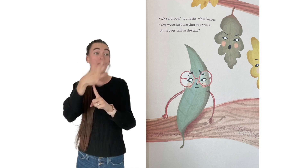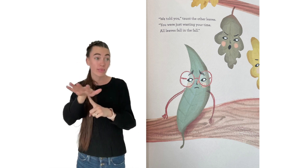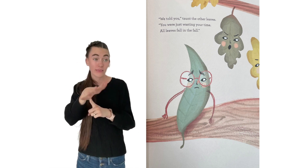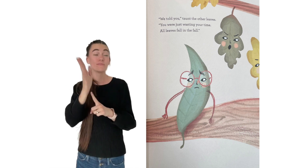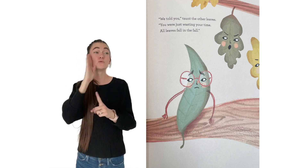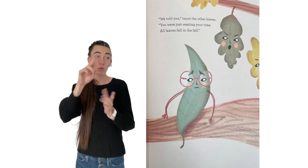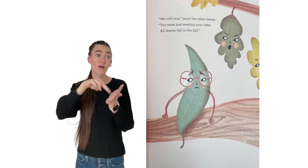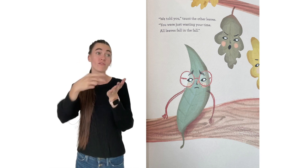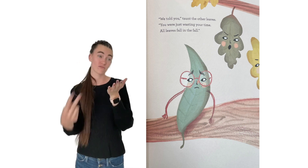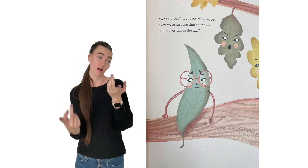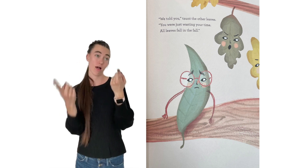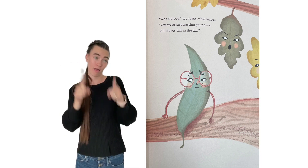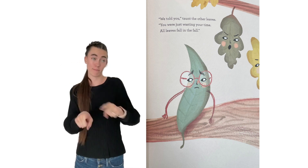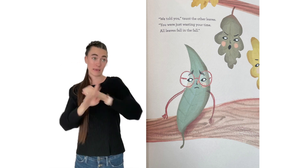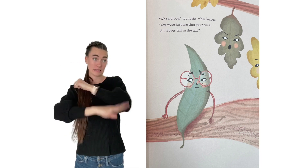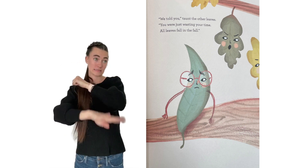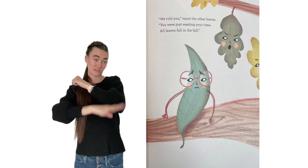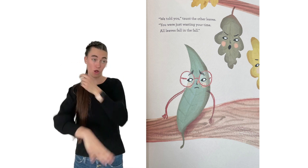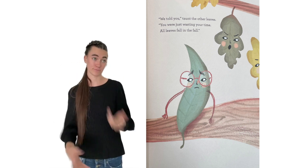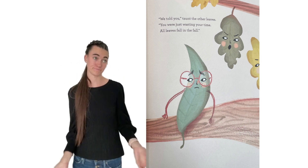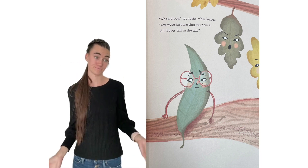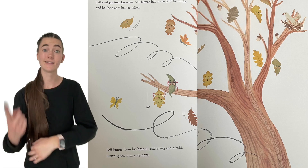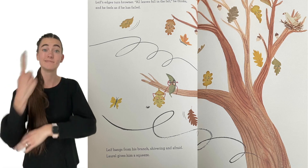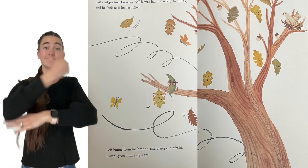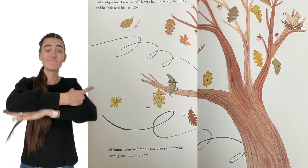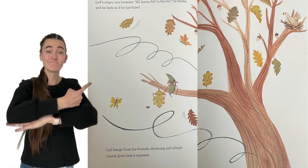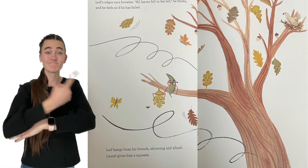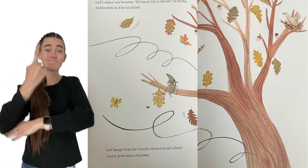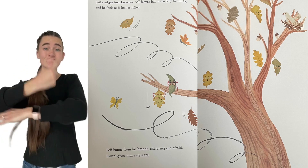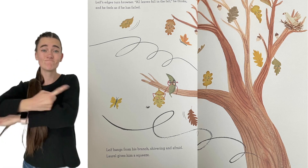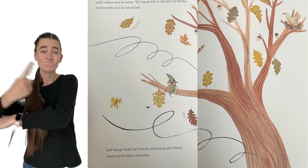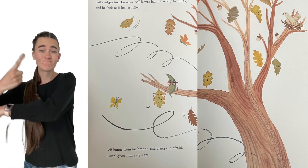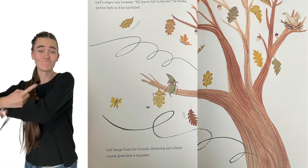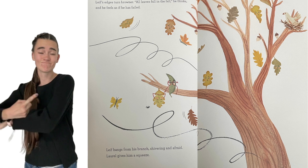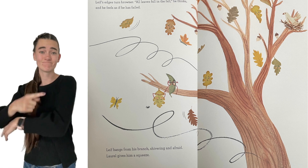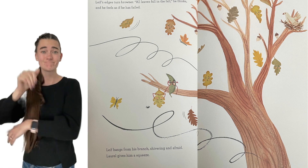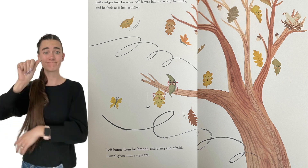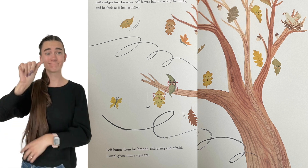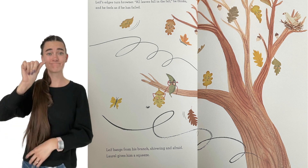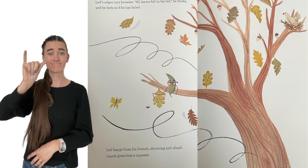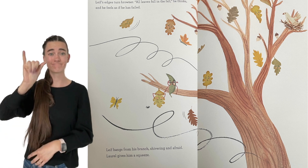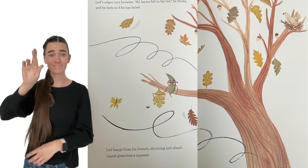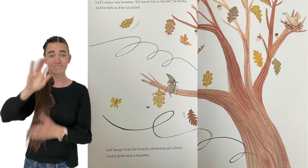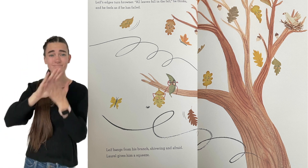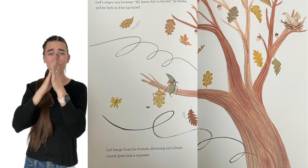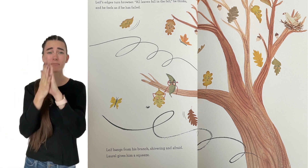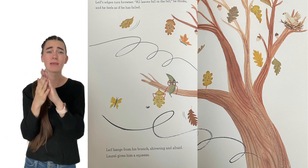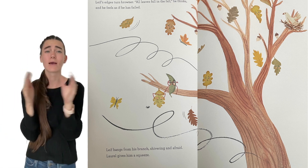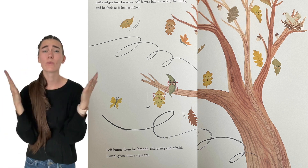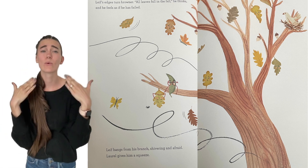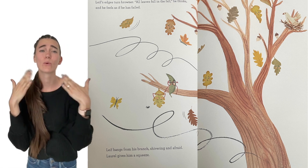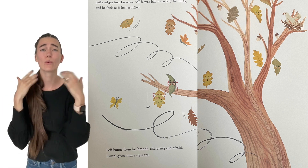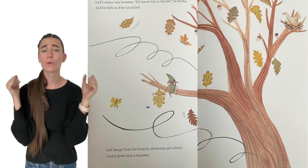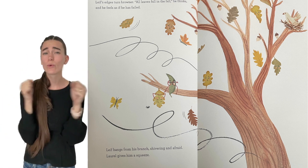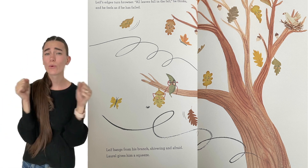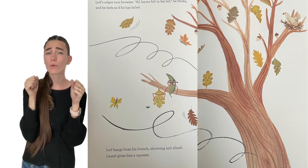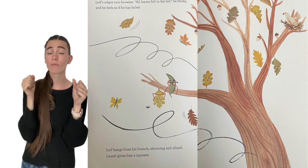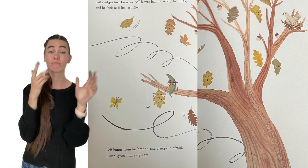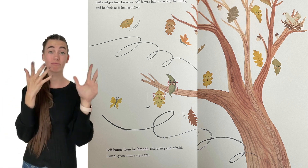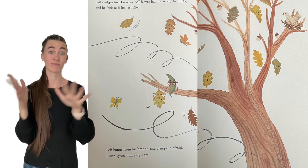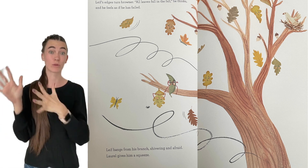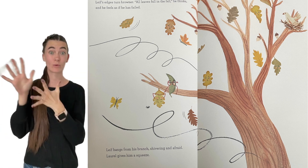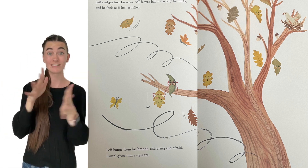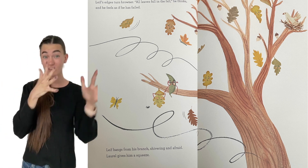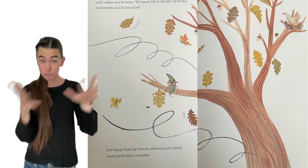your time. All leaves will fall in the fall. Days pass. The air grows cooler.